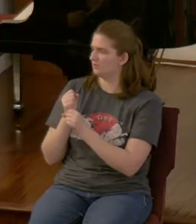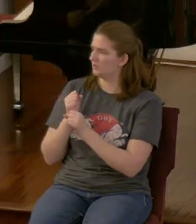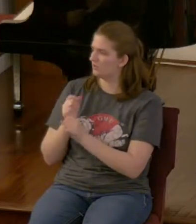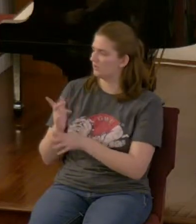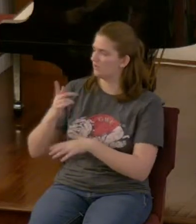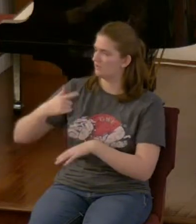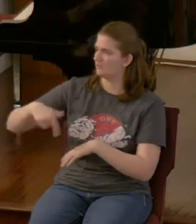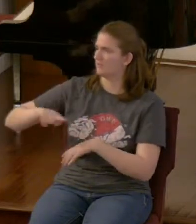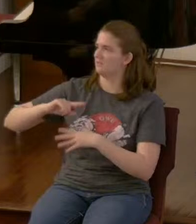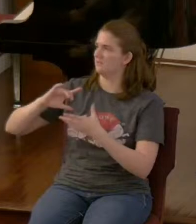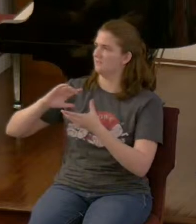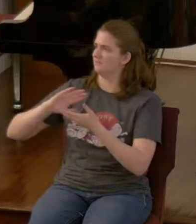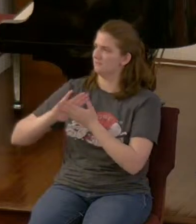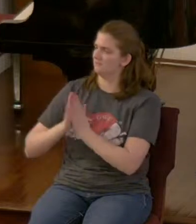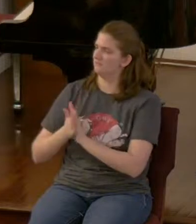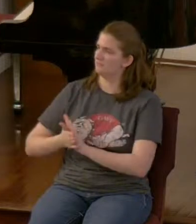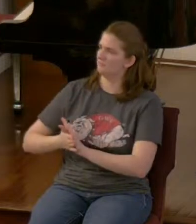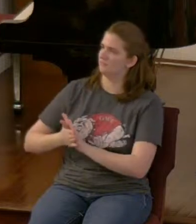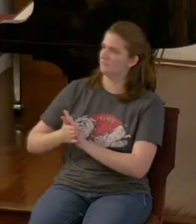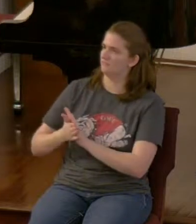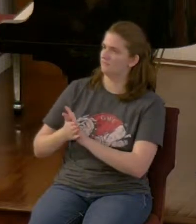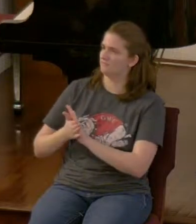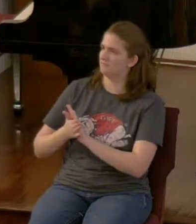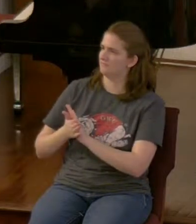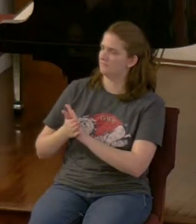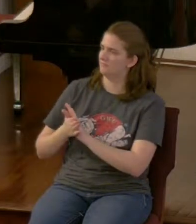God and they will reign upon the earth